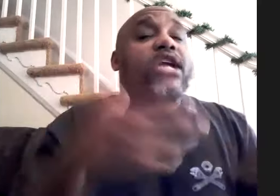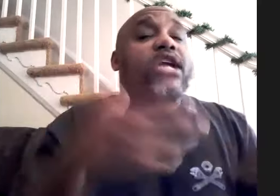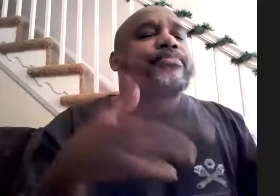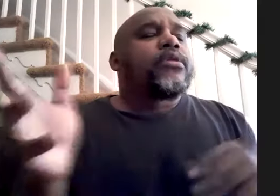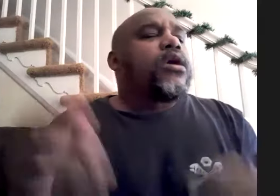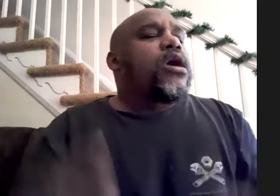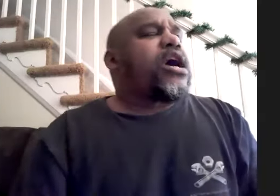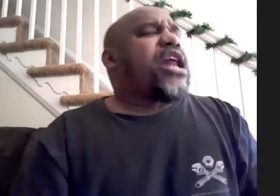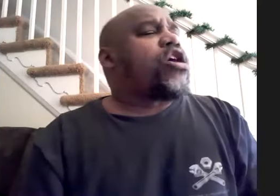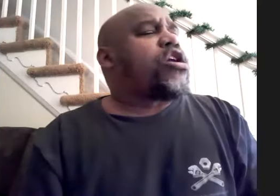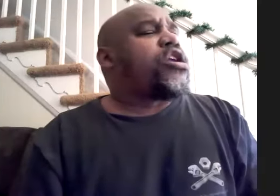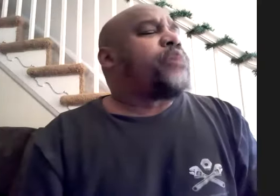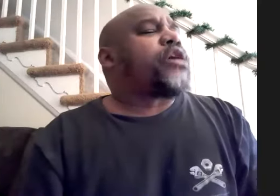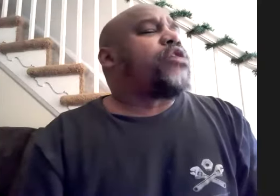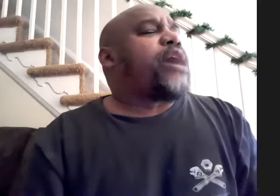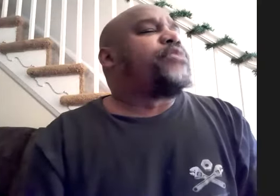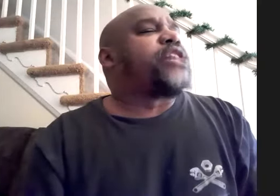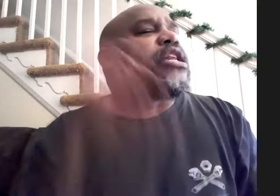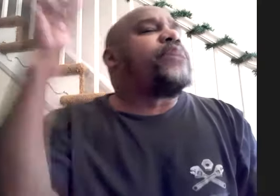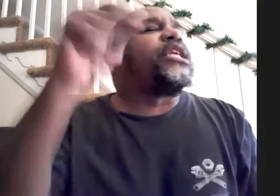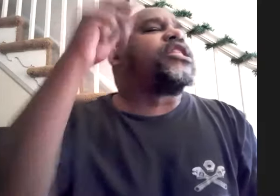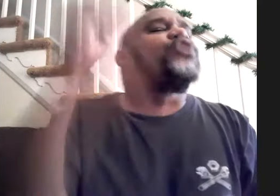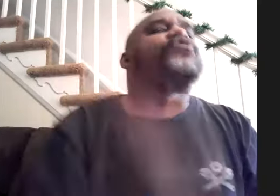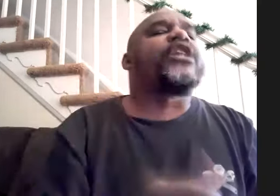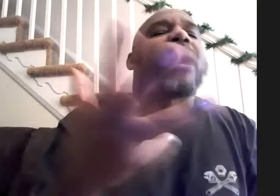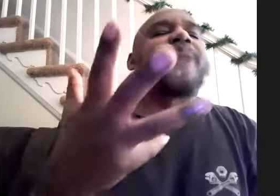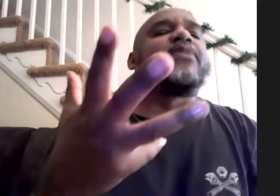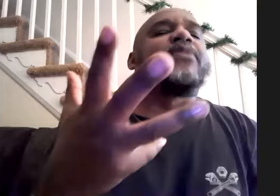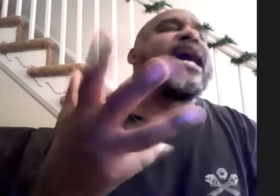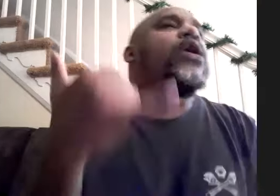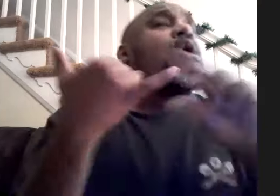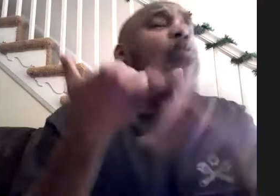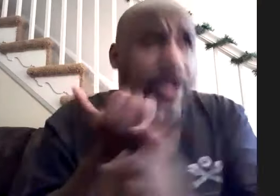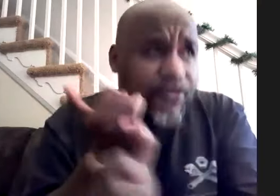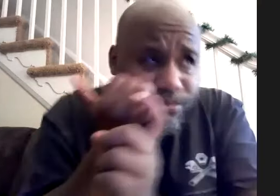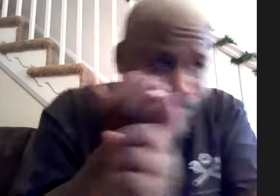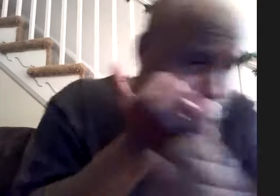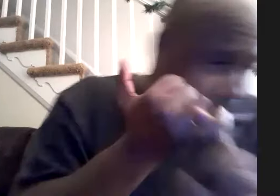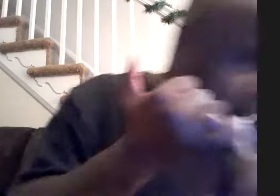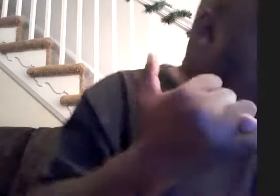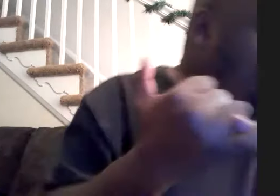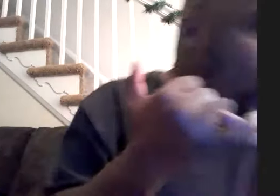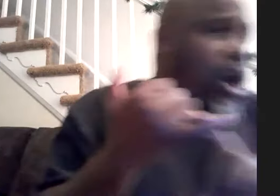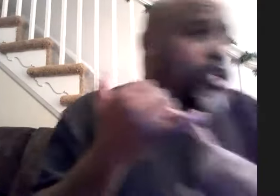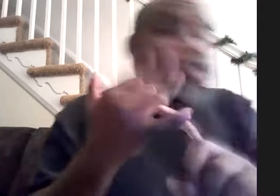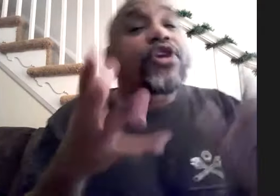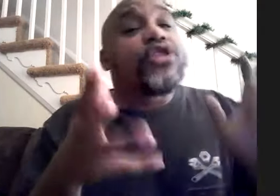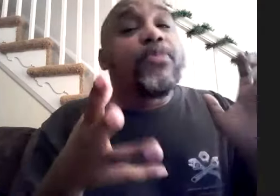and i heard it i'm like okay but then immediately two things popped in my head one of them was smoking in the boys